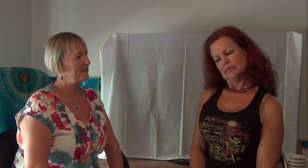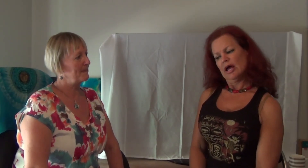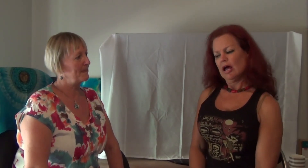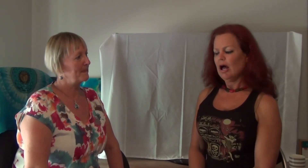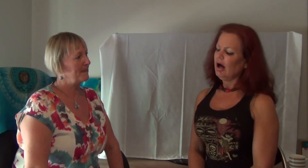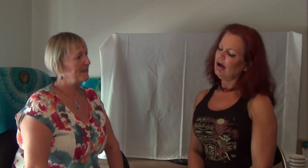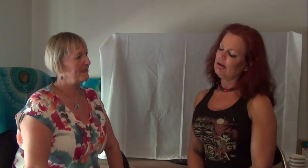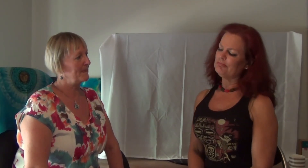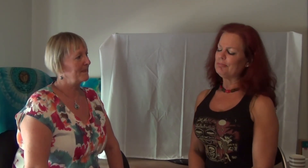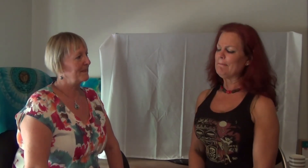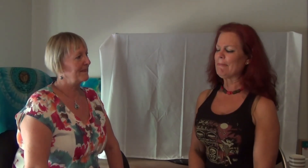Um,